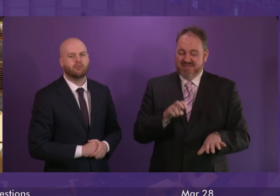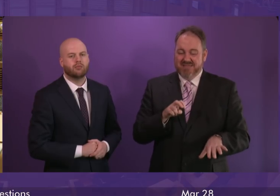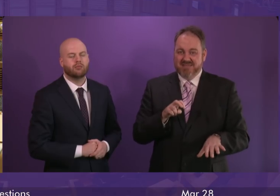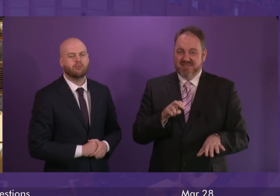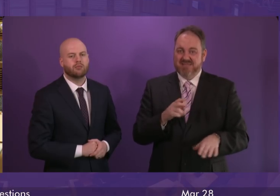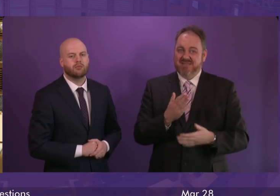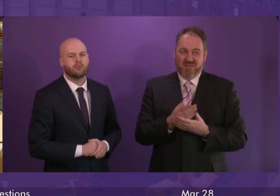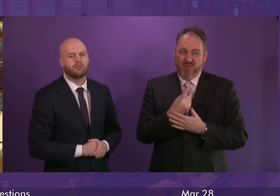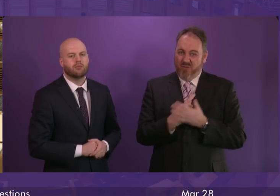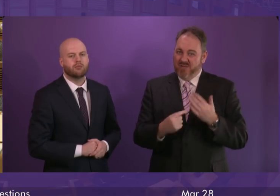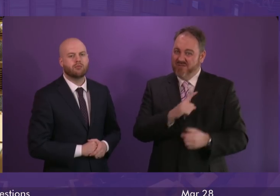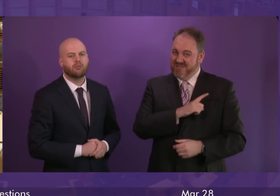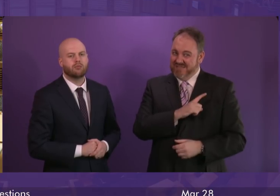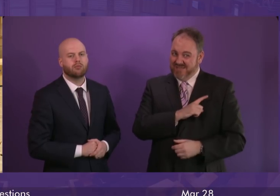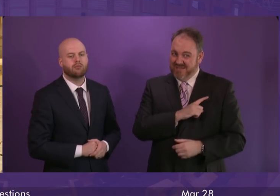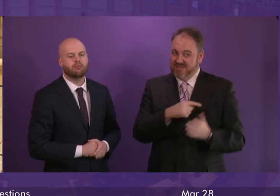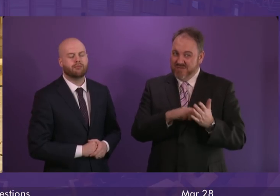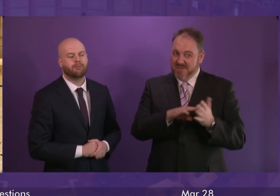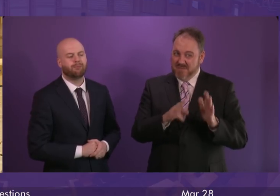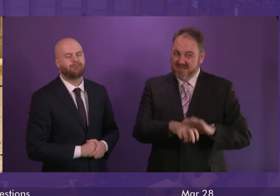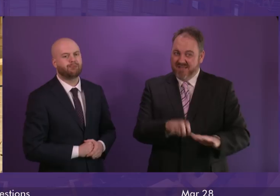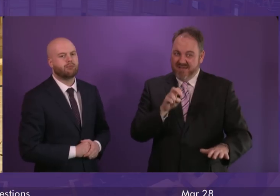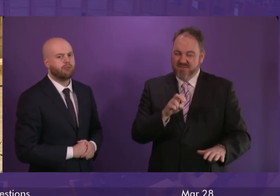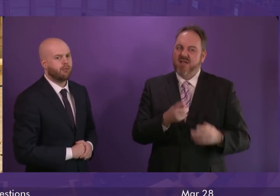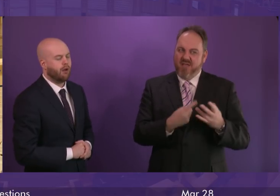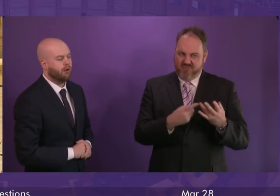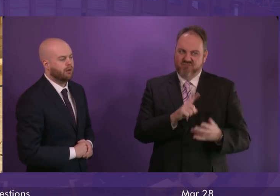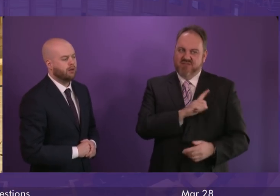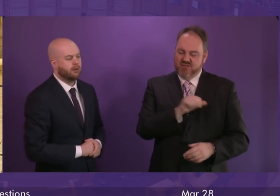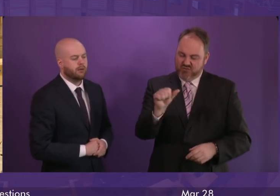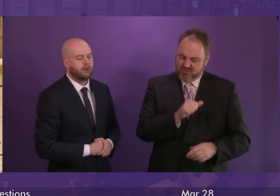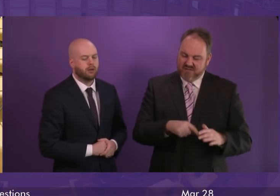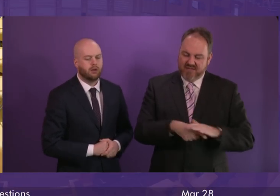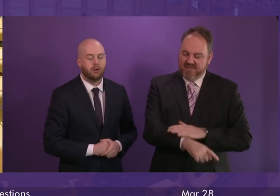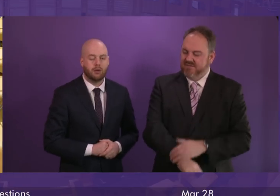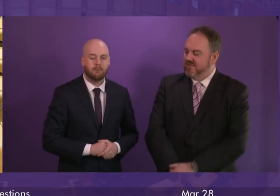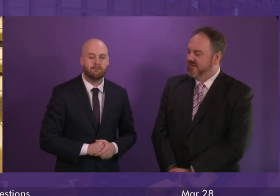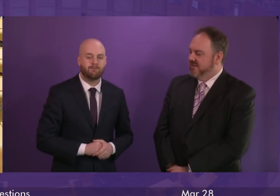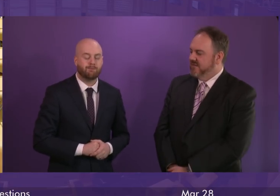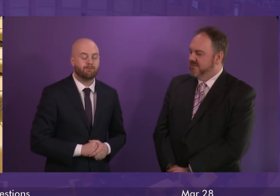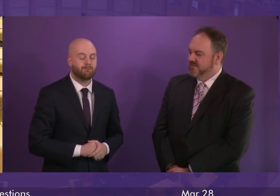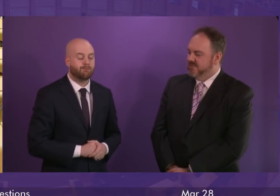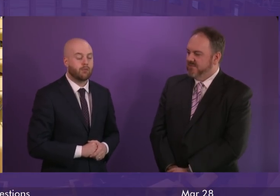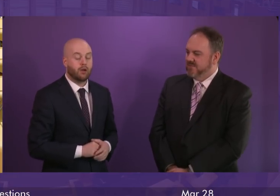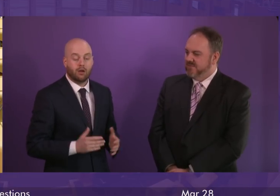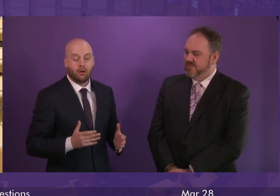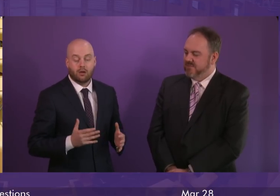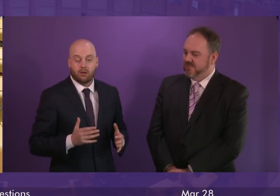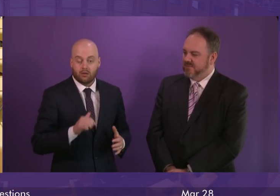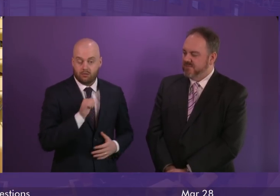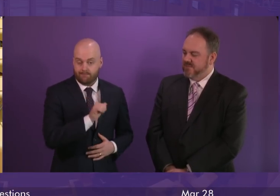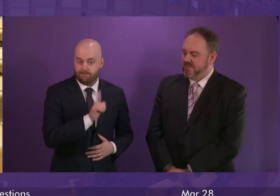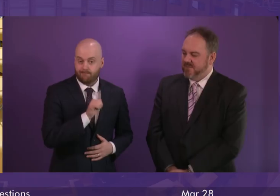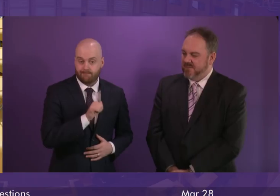reason why Theresa May must go? First Minister. Yes, I do and I look